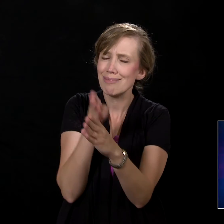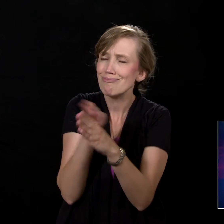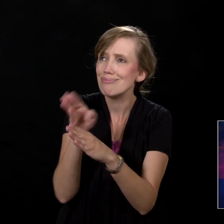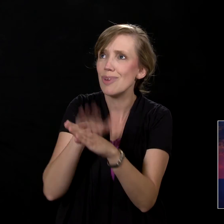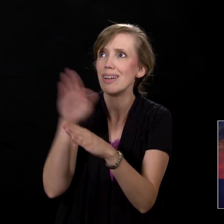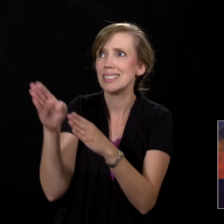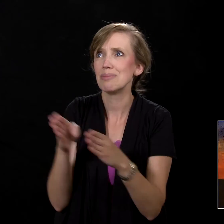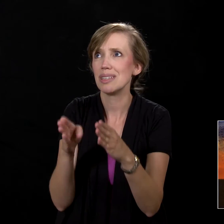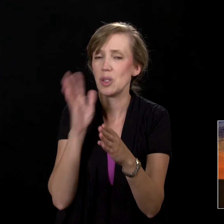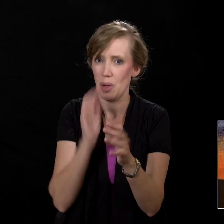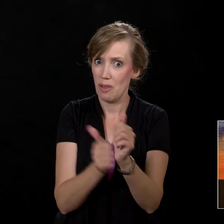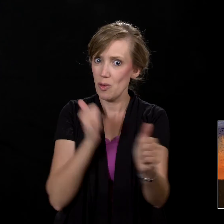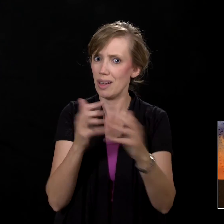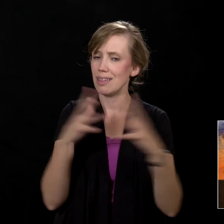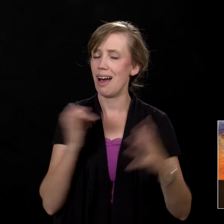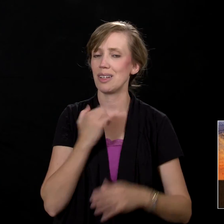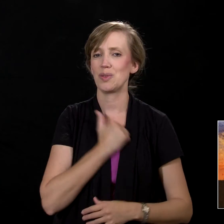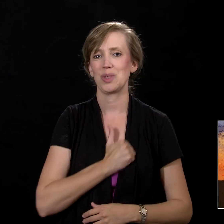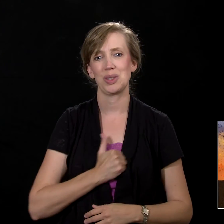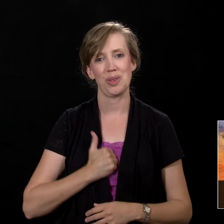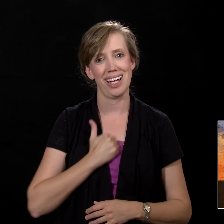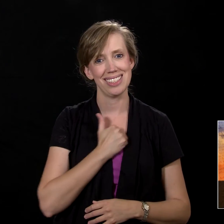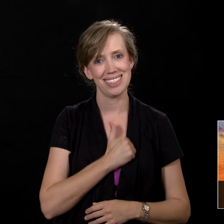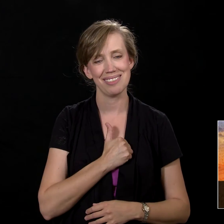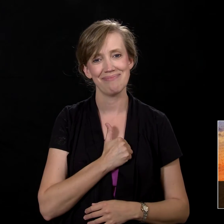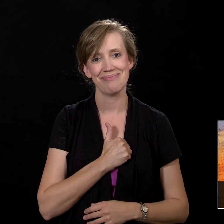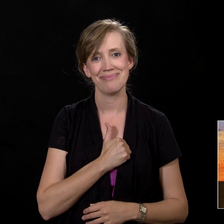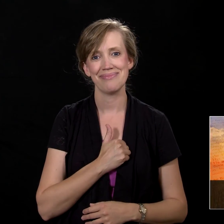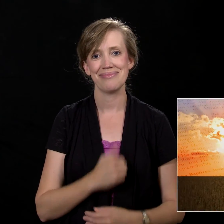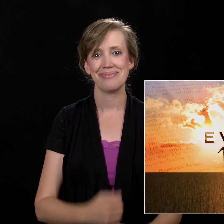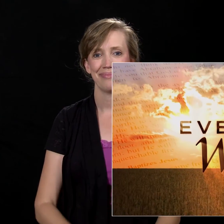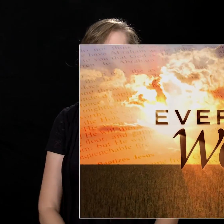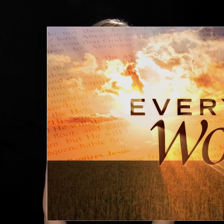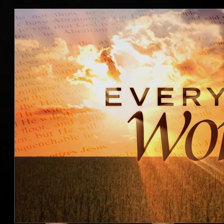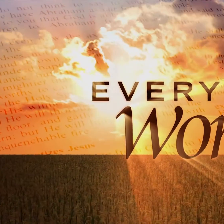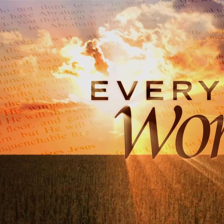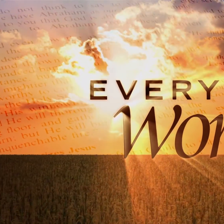a lot of regret. I'm John Bradshaw from It Has Written. Let's live today by every word.